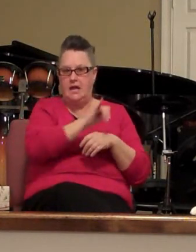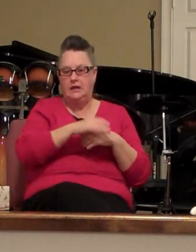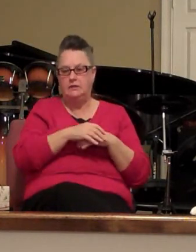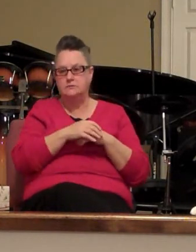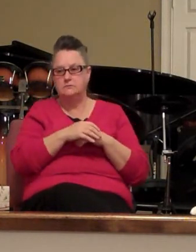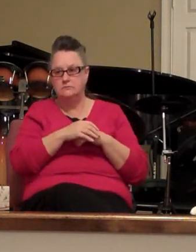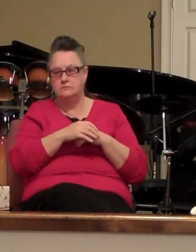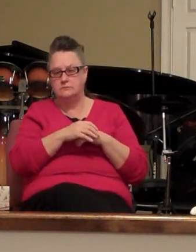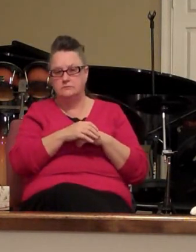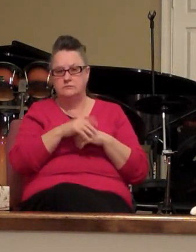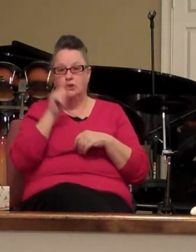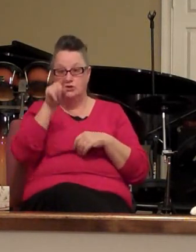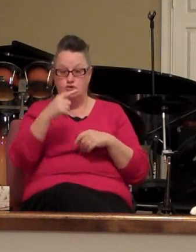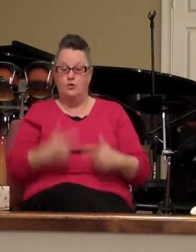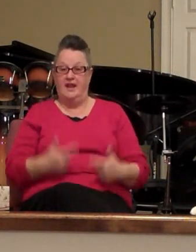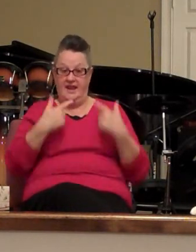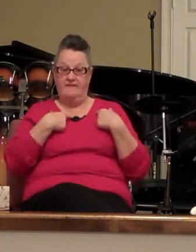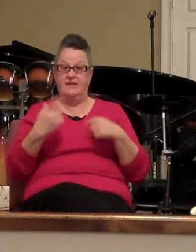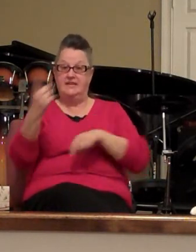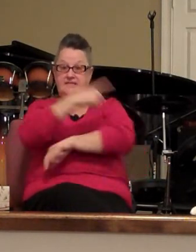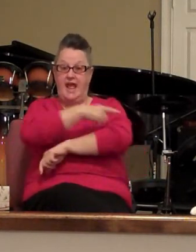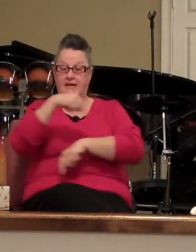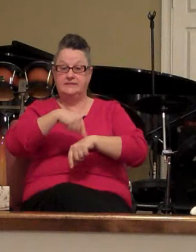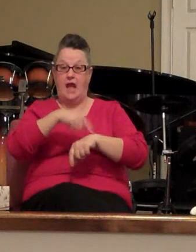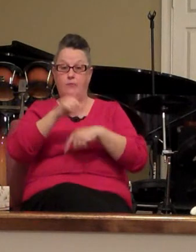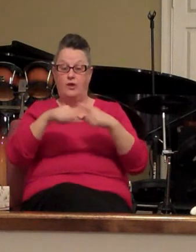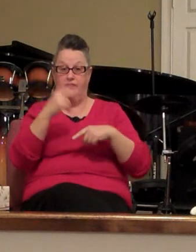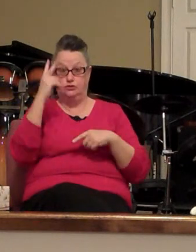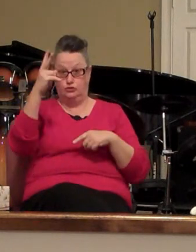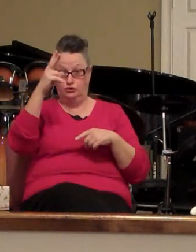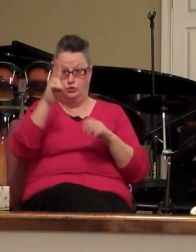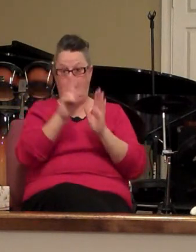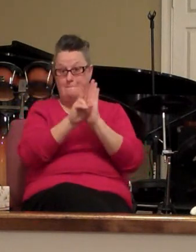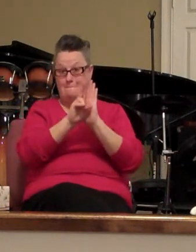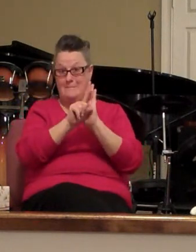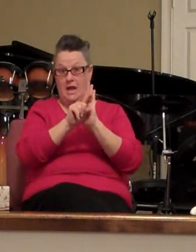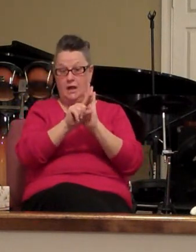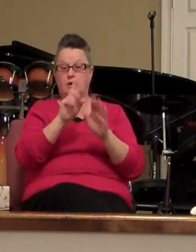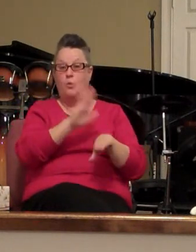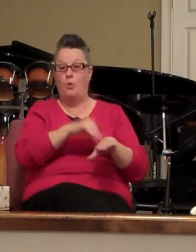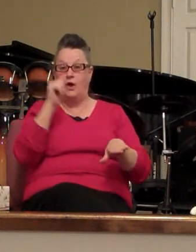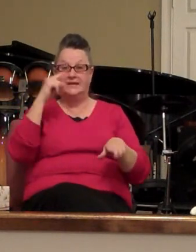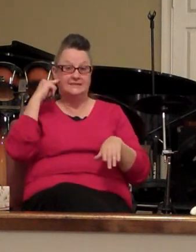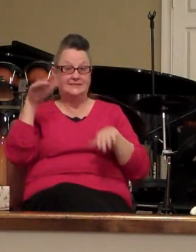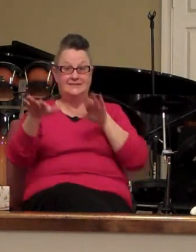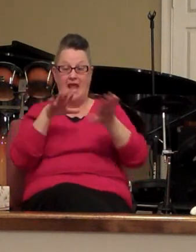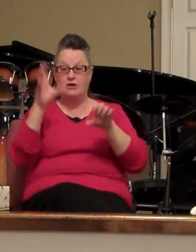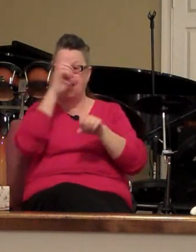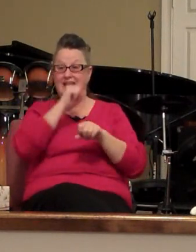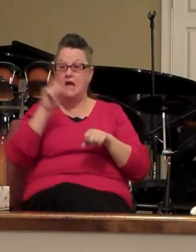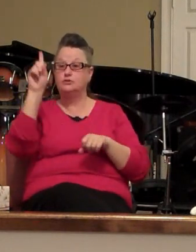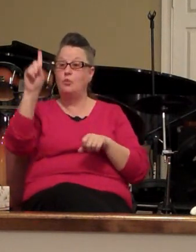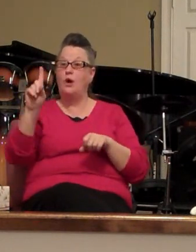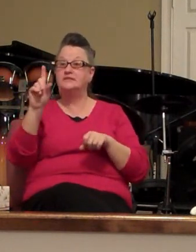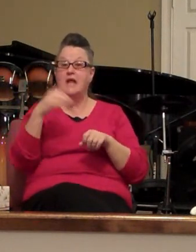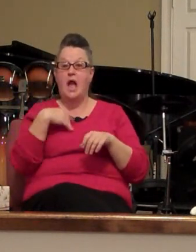you're living in a day and time that when the two minute warning sounds guess what's happening in the spirit